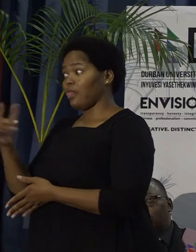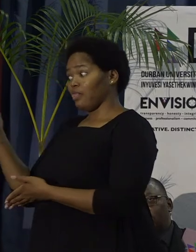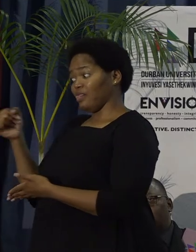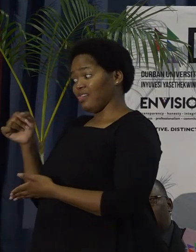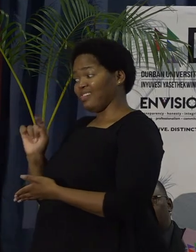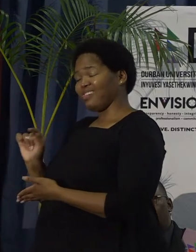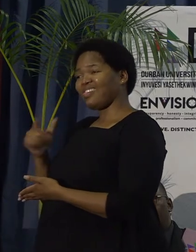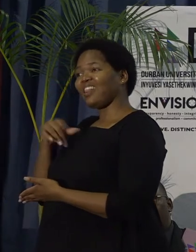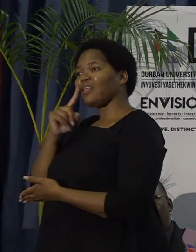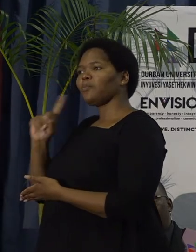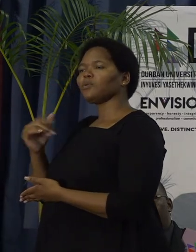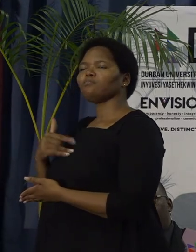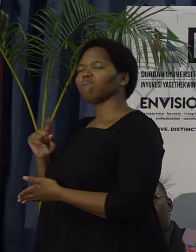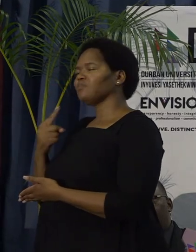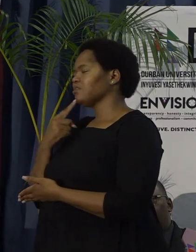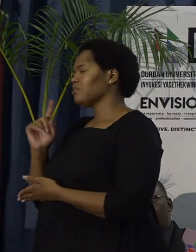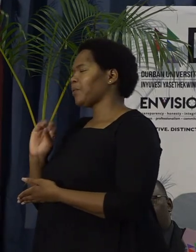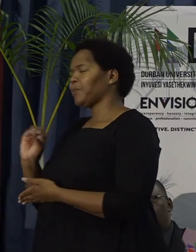I'm talking about.